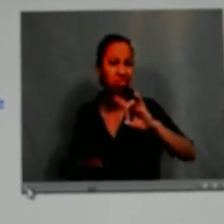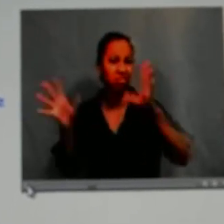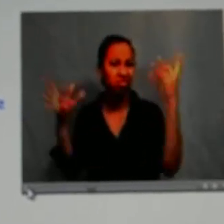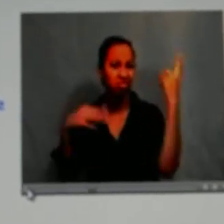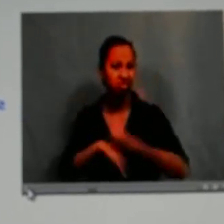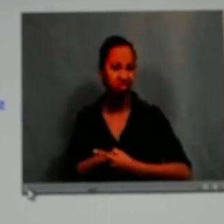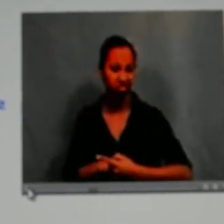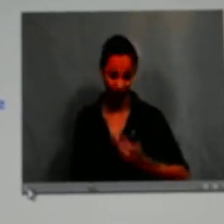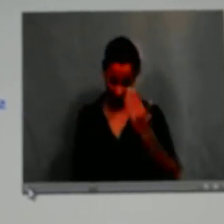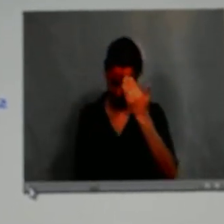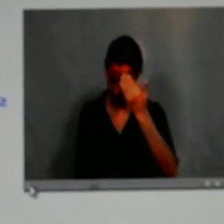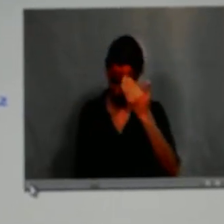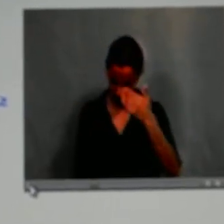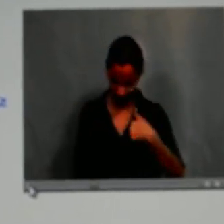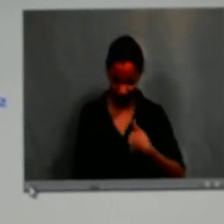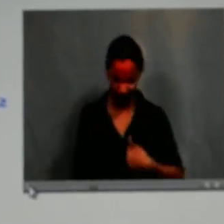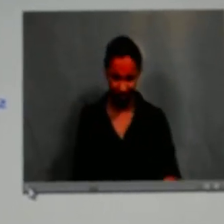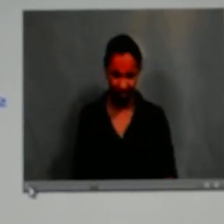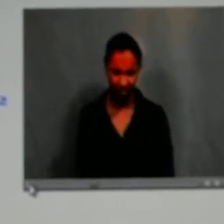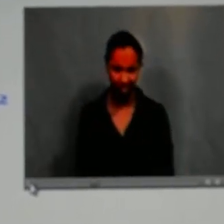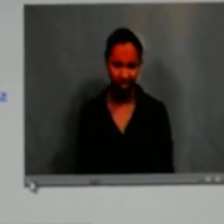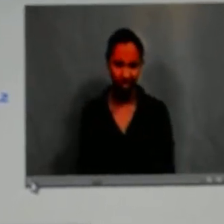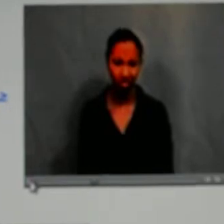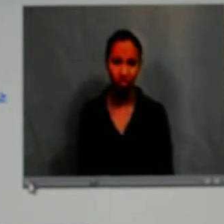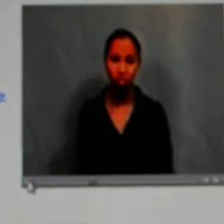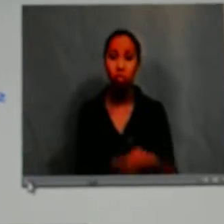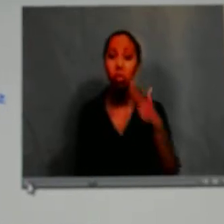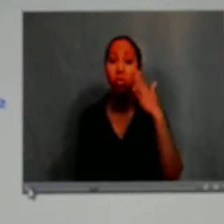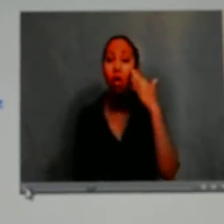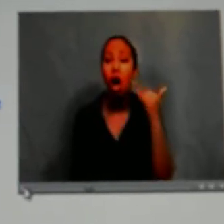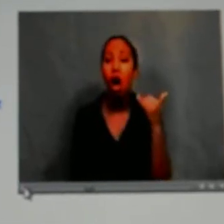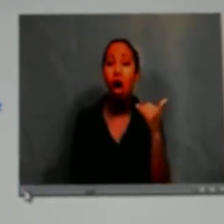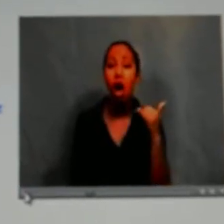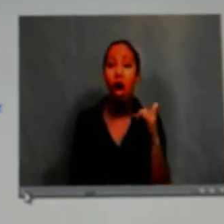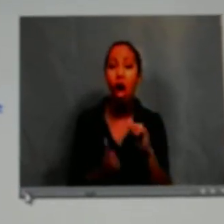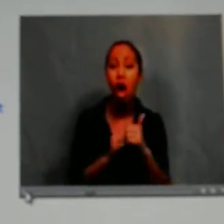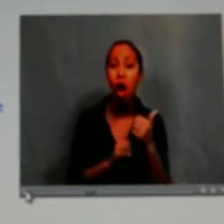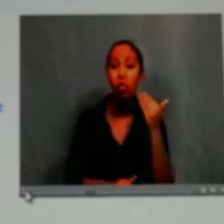So I really knew that it was going to be a bad, lousy, no good, awful day.